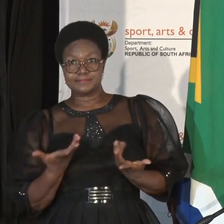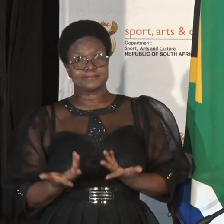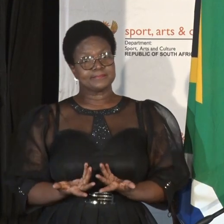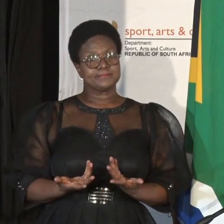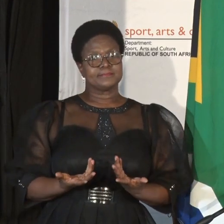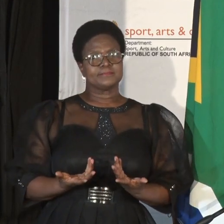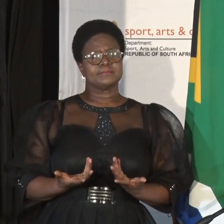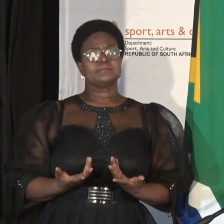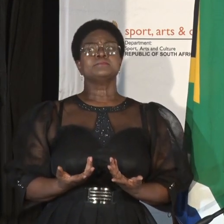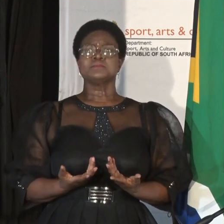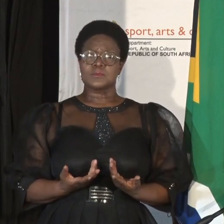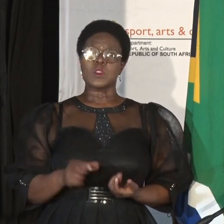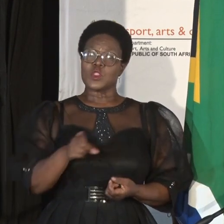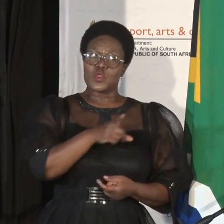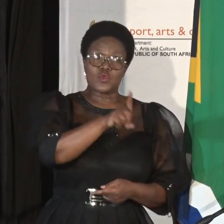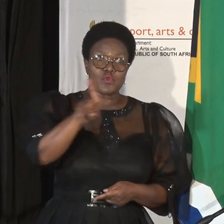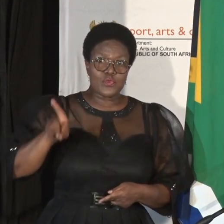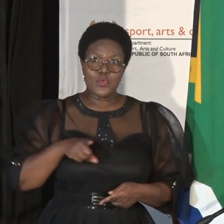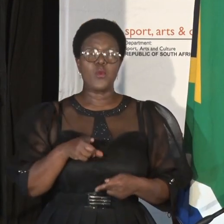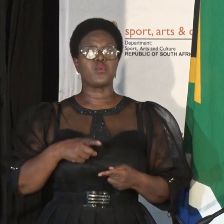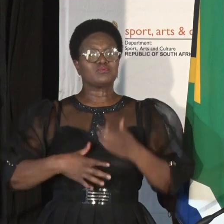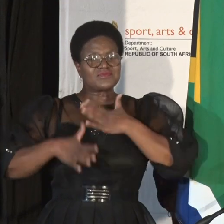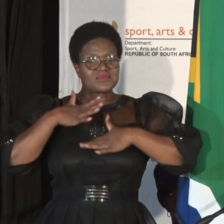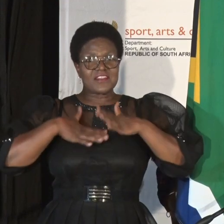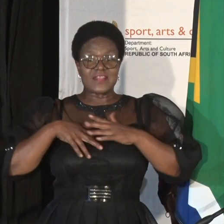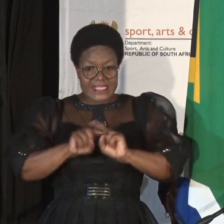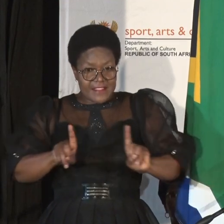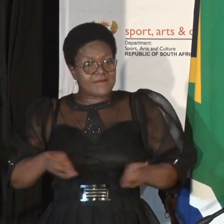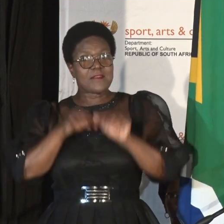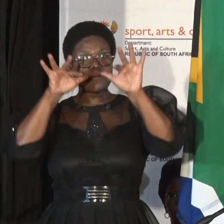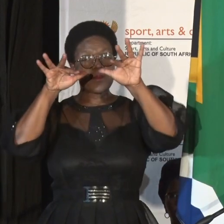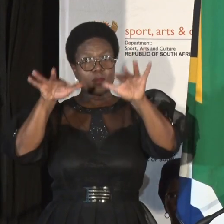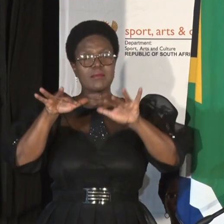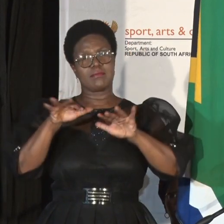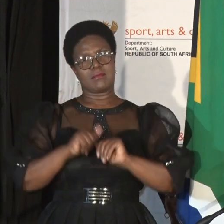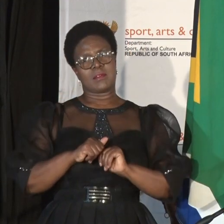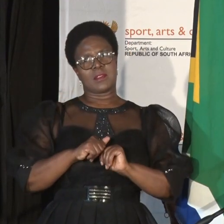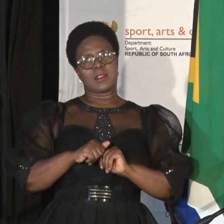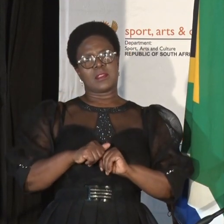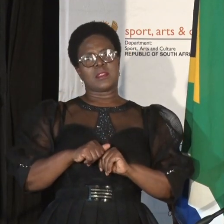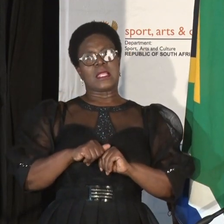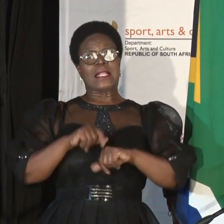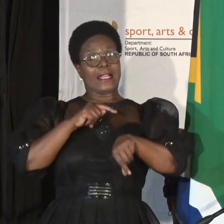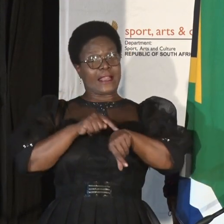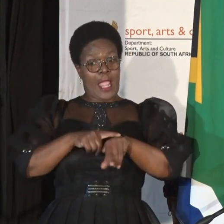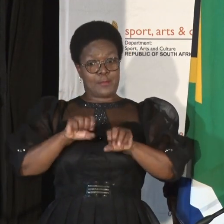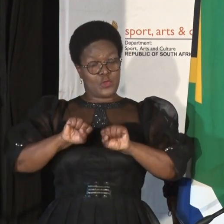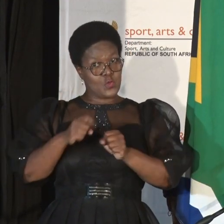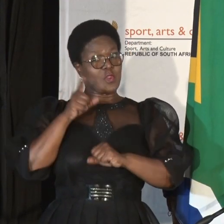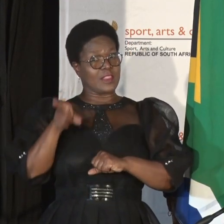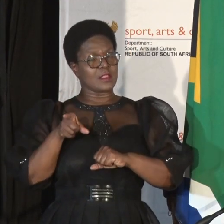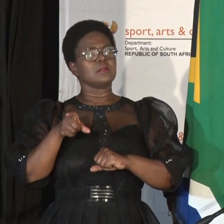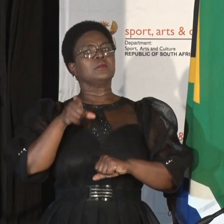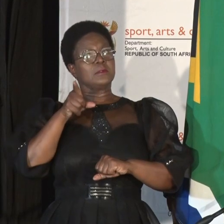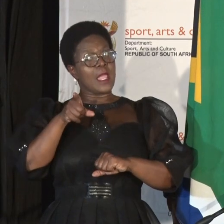You will have to satisfy the various demands of masses of your people. In the process, be prepared